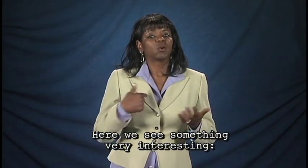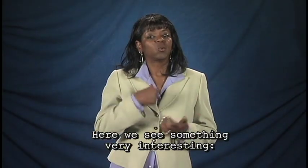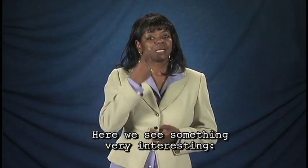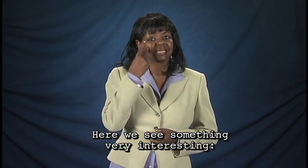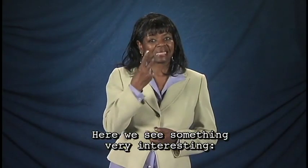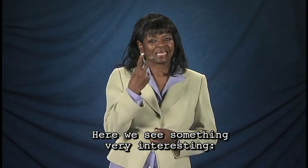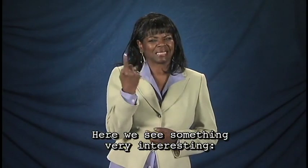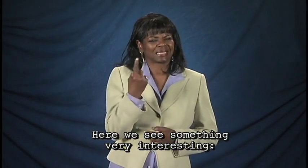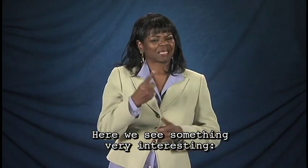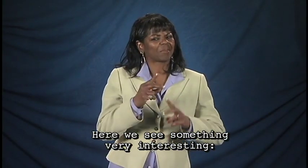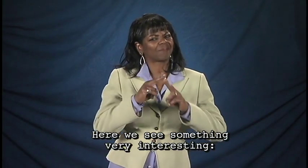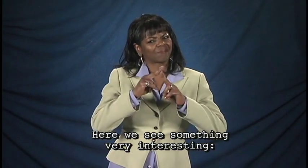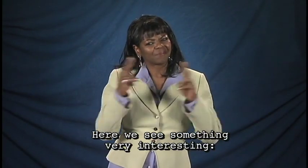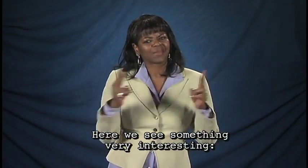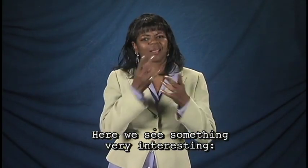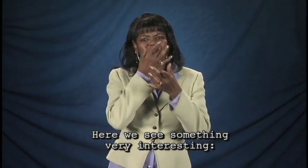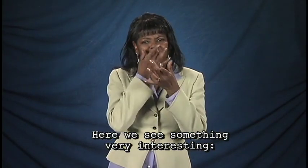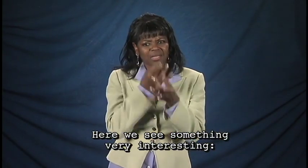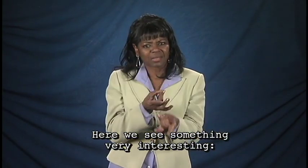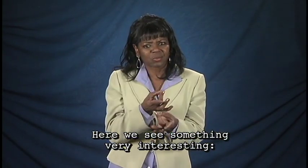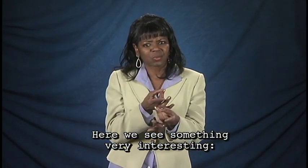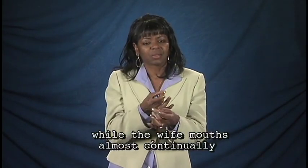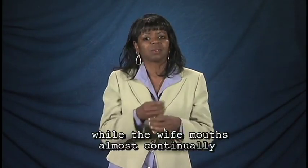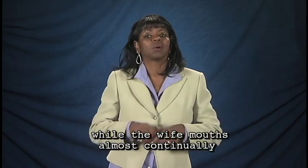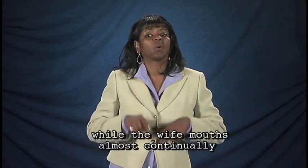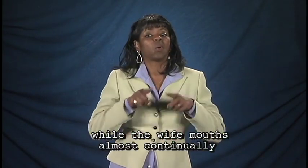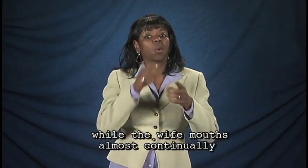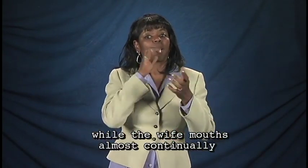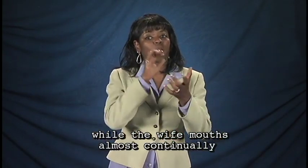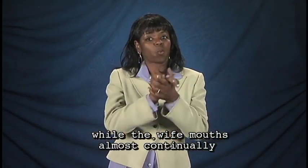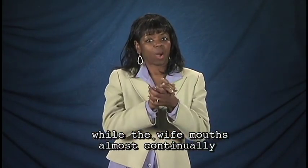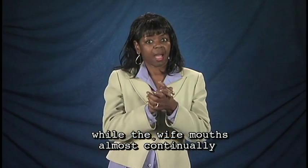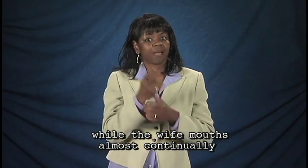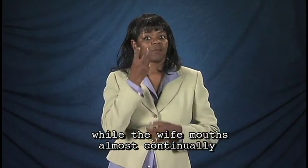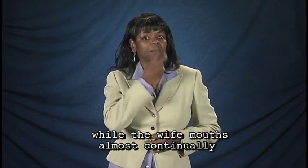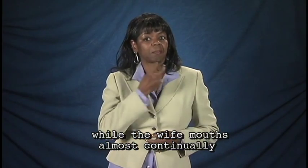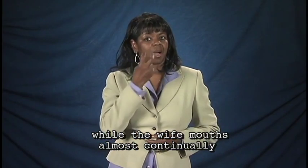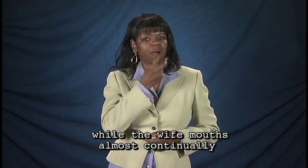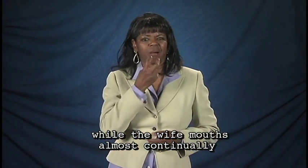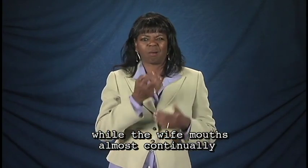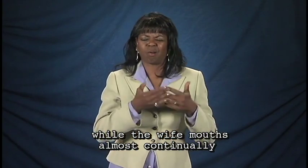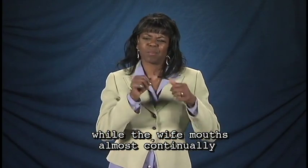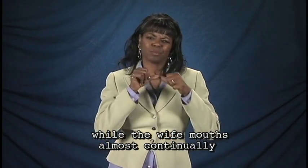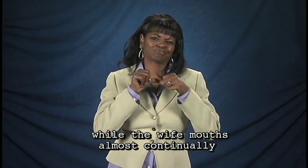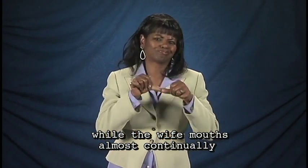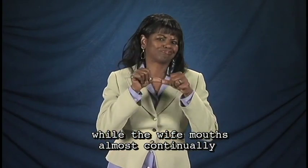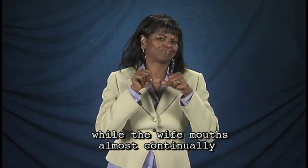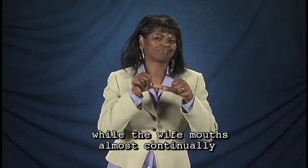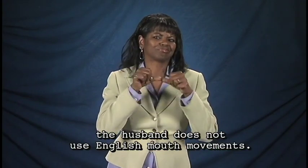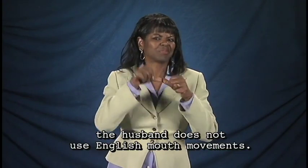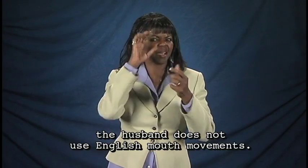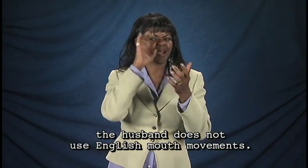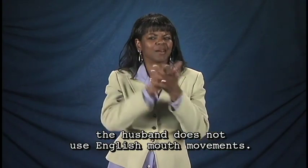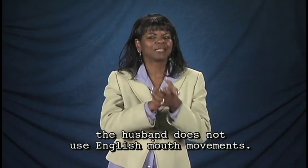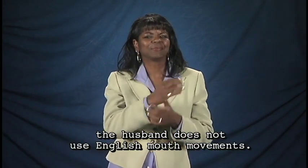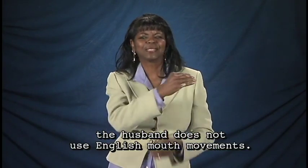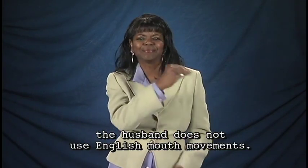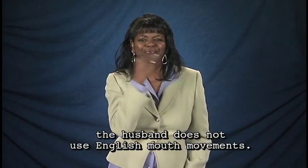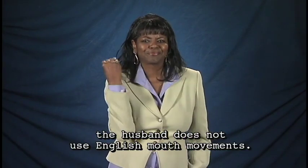Here we see something very interesting. While the wife mouths almost continually, the